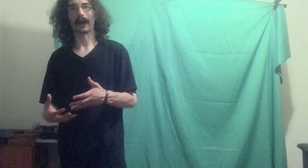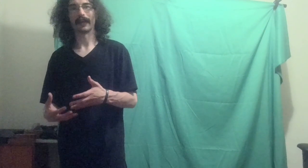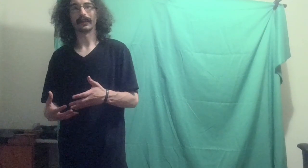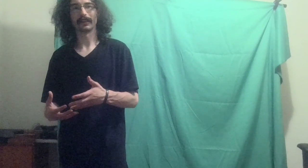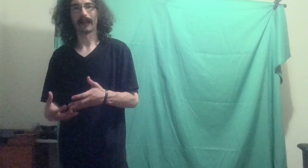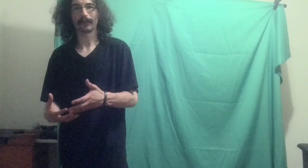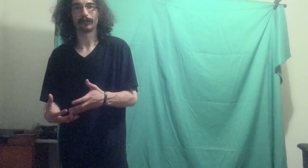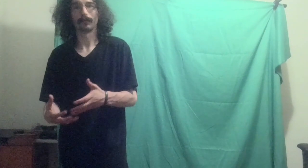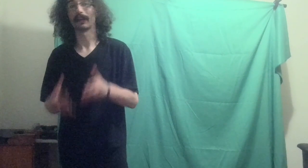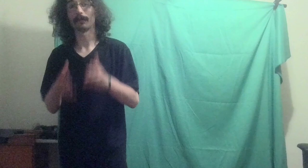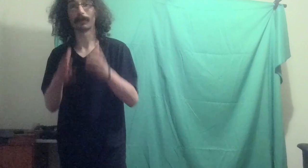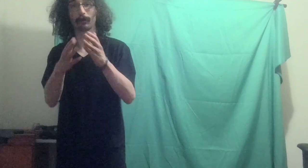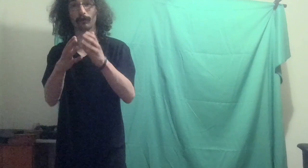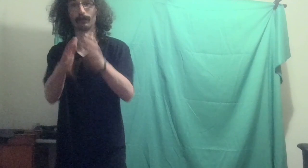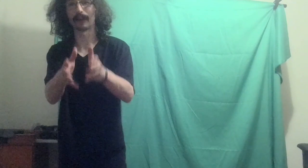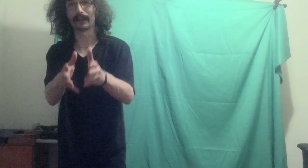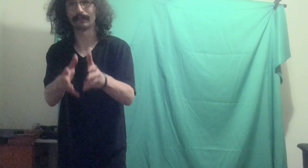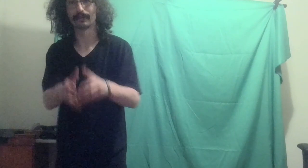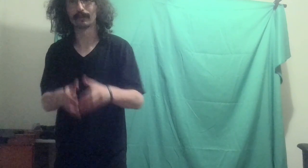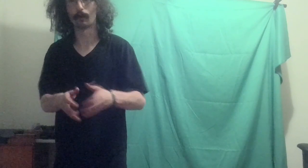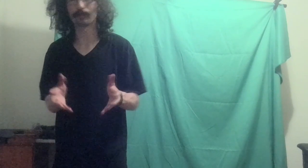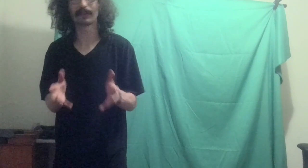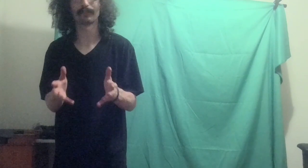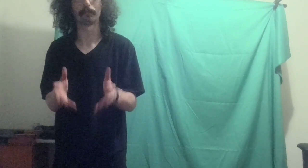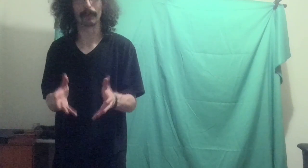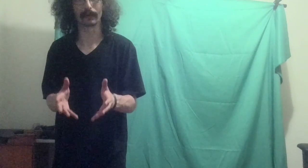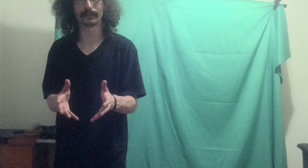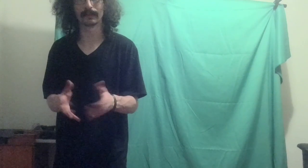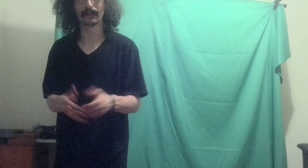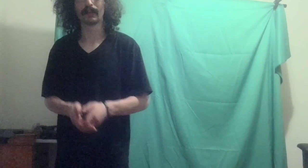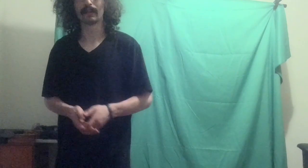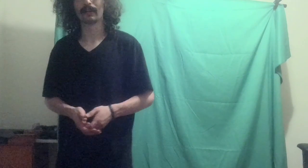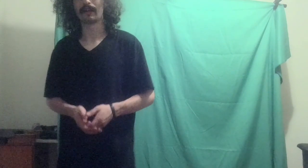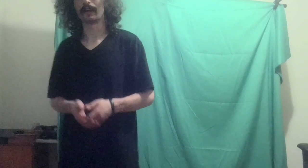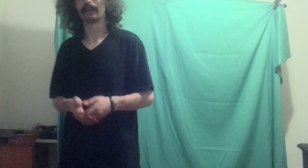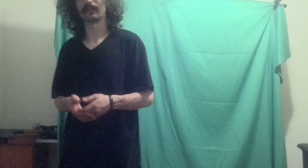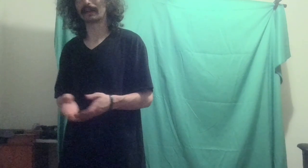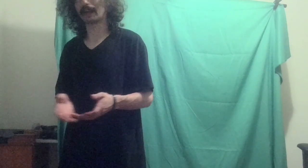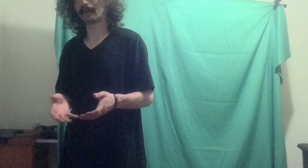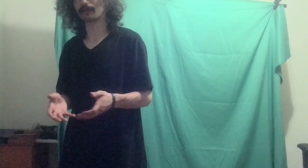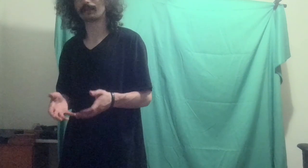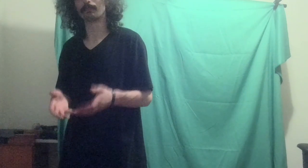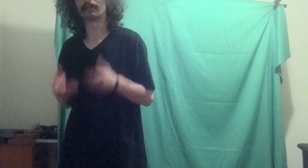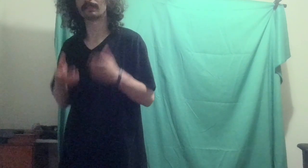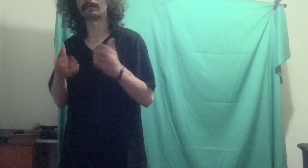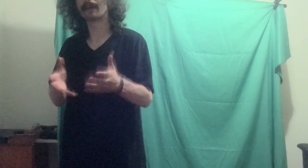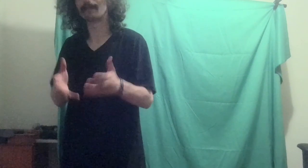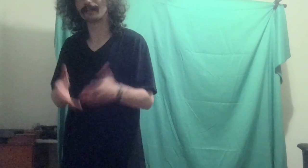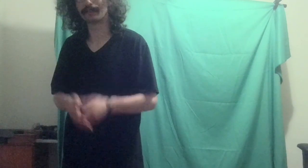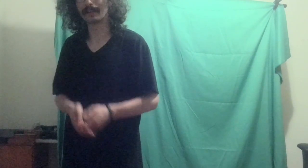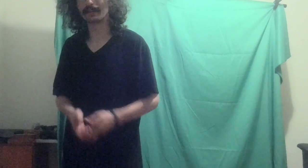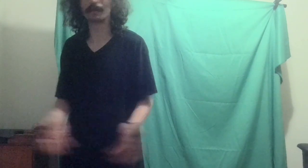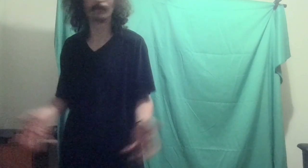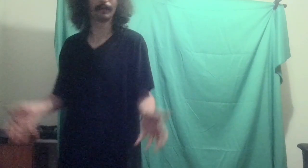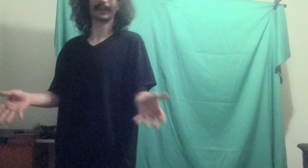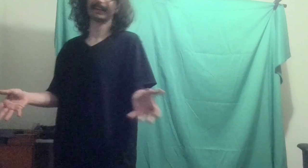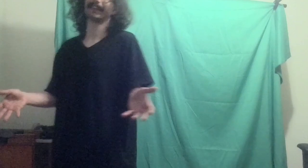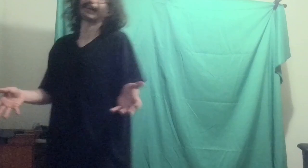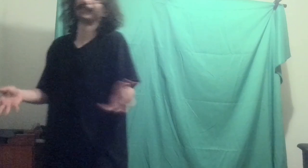can actually make an impact on your life, hopefully for the better, and I can actually put a smile on your face, maybe get a laugh here